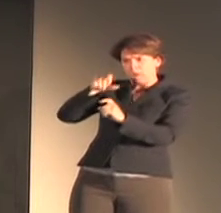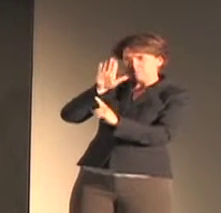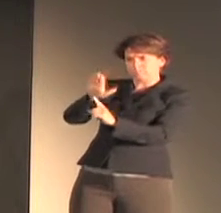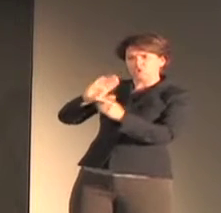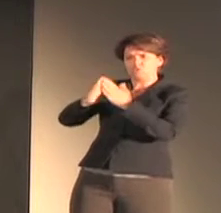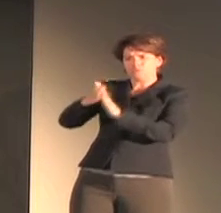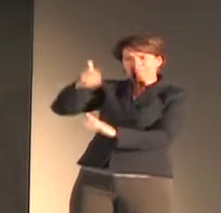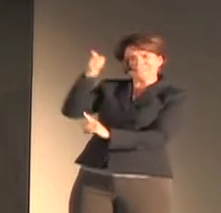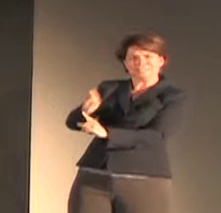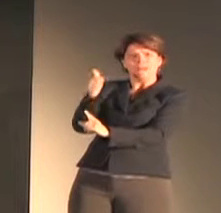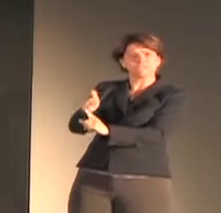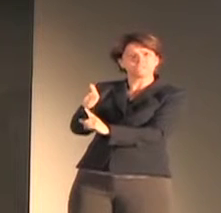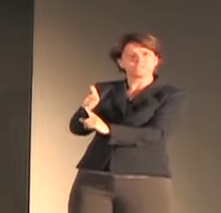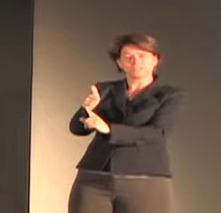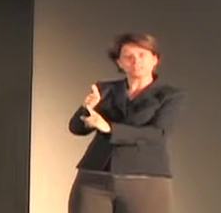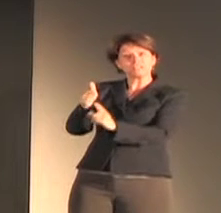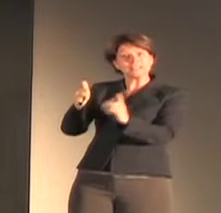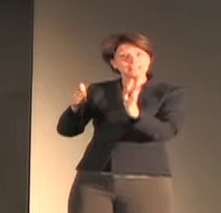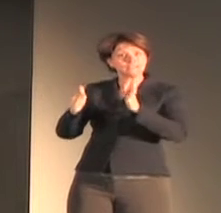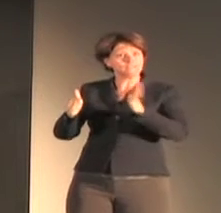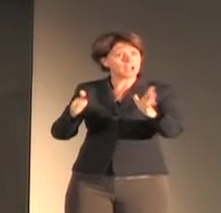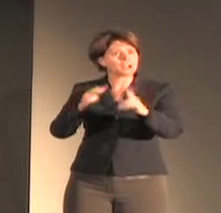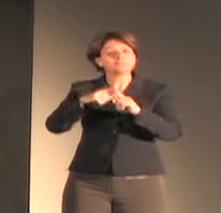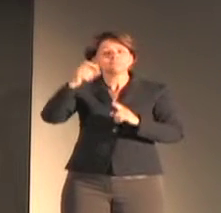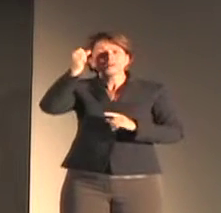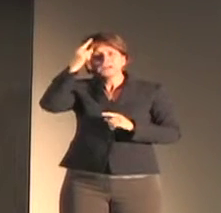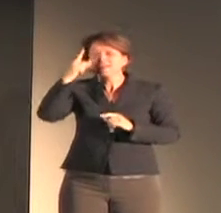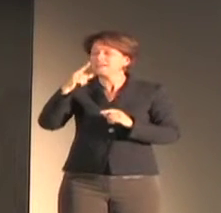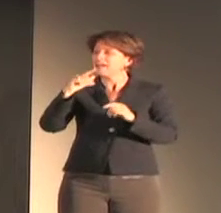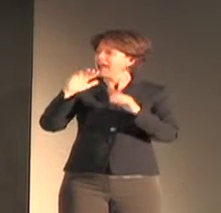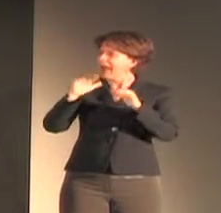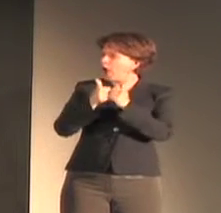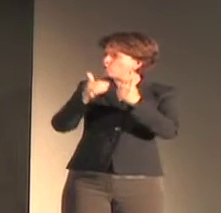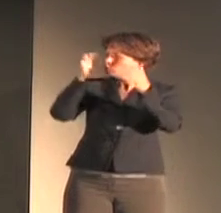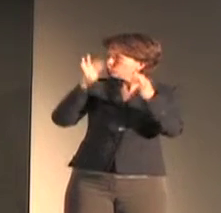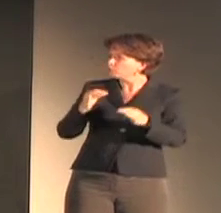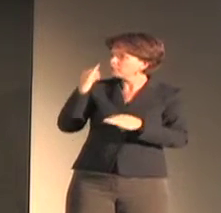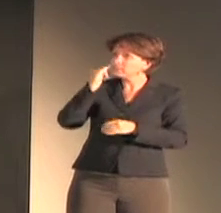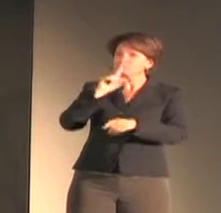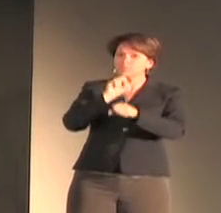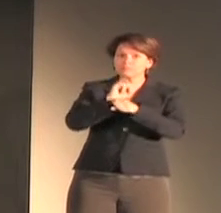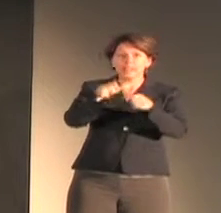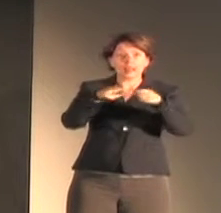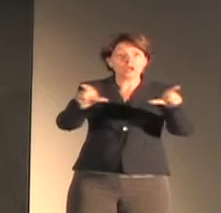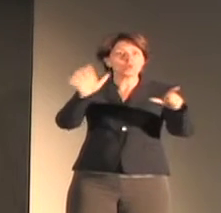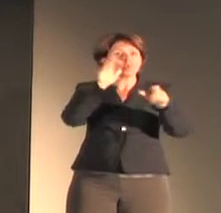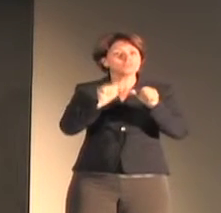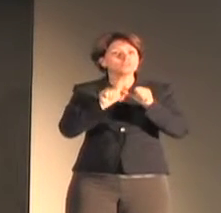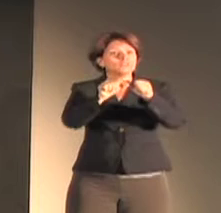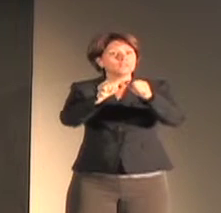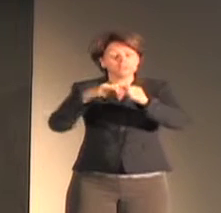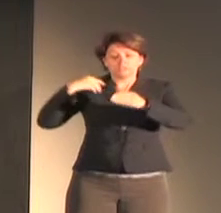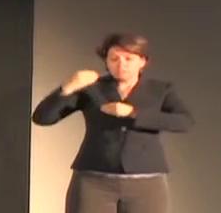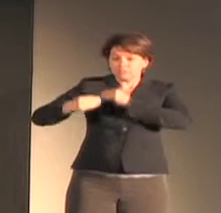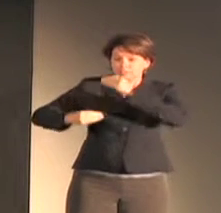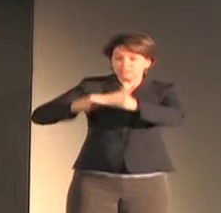culture and practices within communities that determine how these languages are transmitted to the next generation.